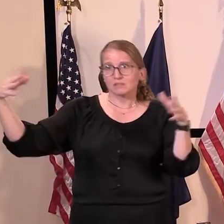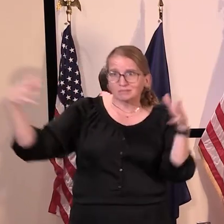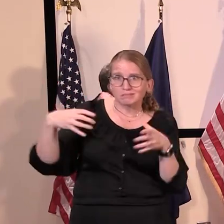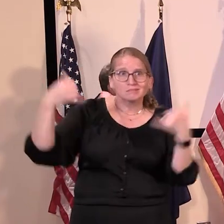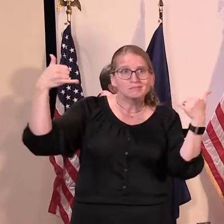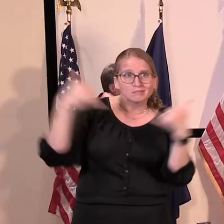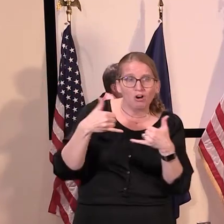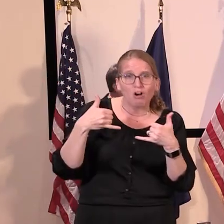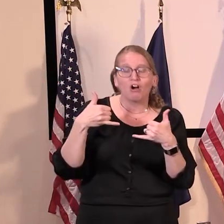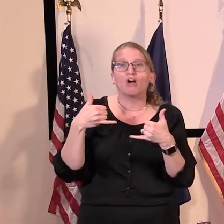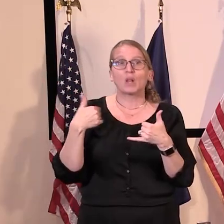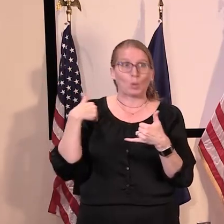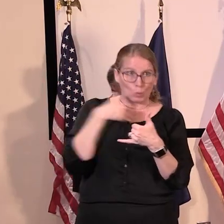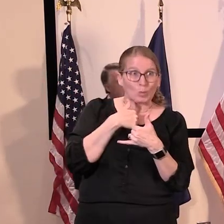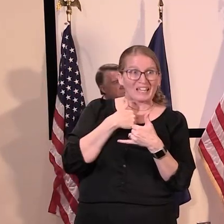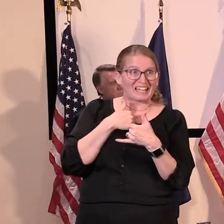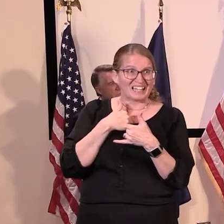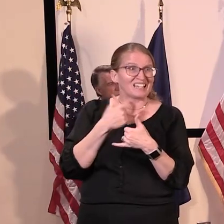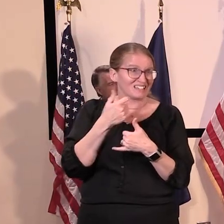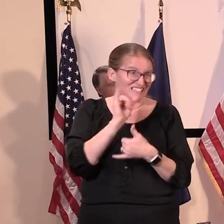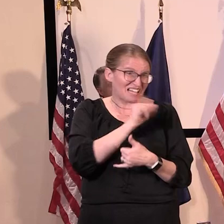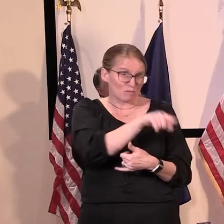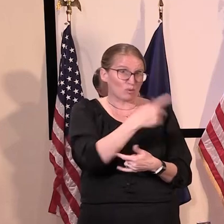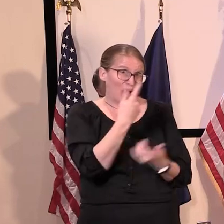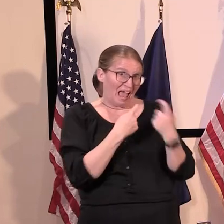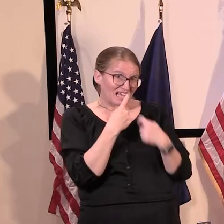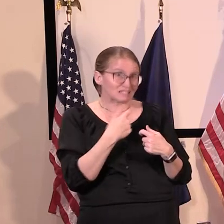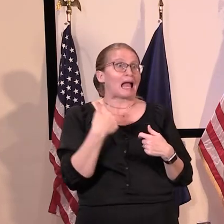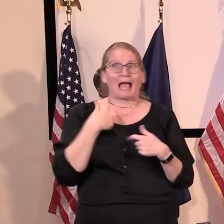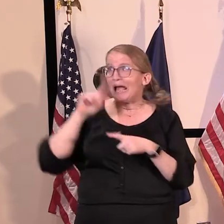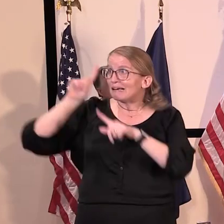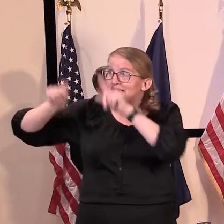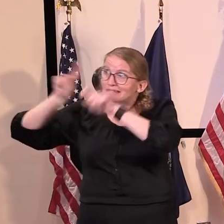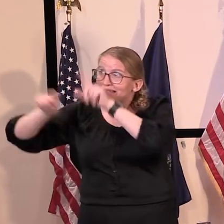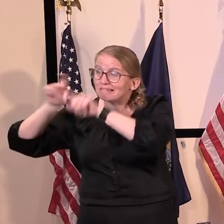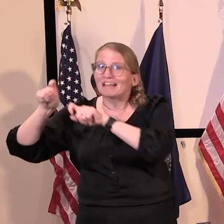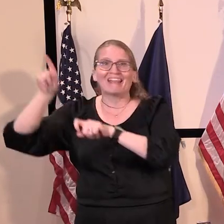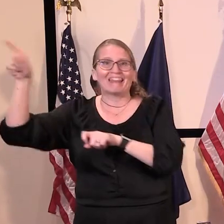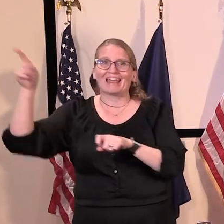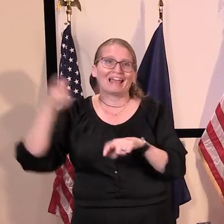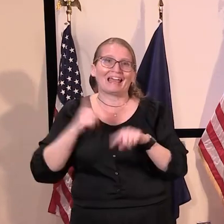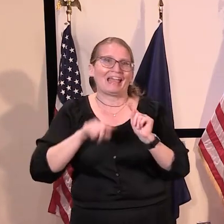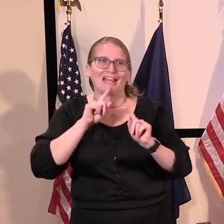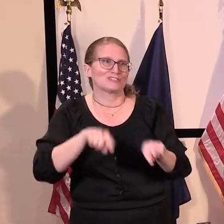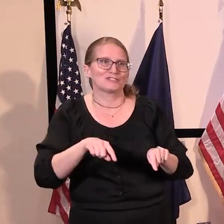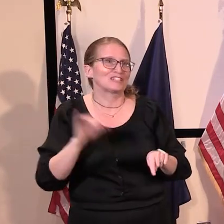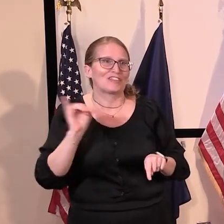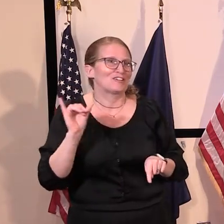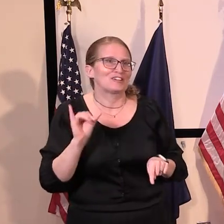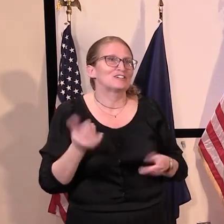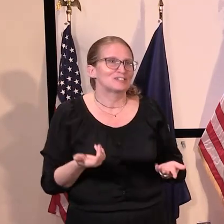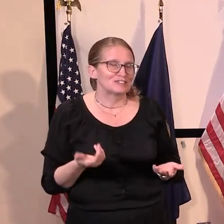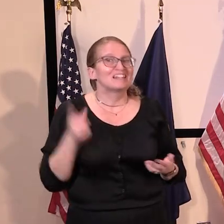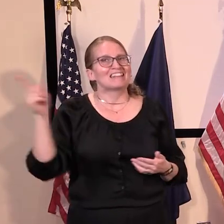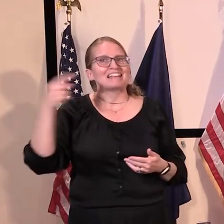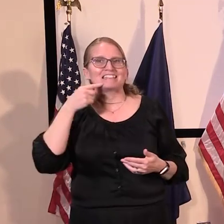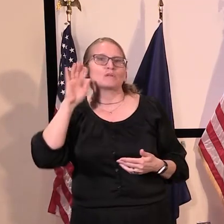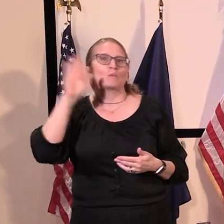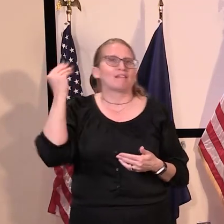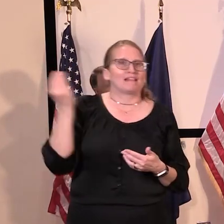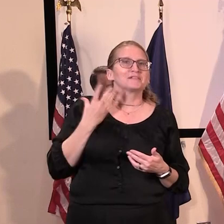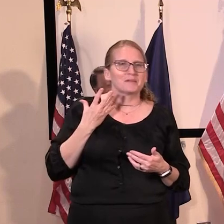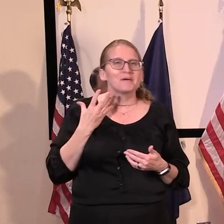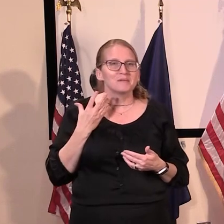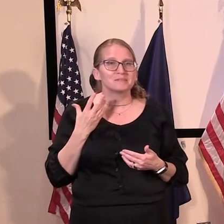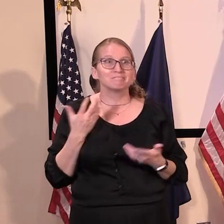just asked me and they did not actually have answers to them all at that point in time and said they would be getting back to us,